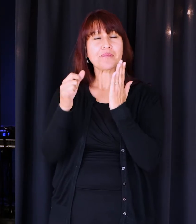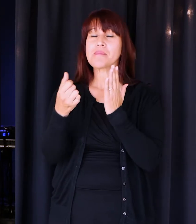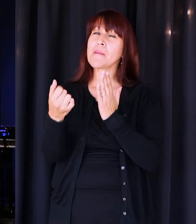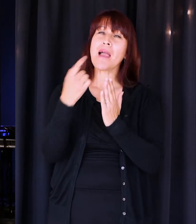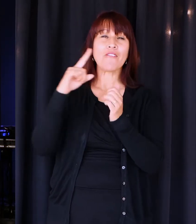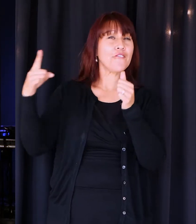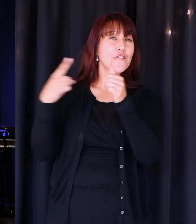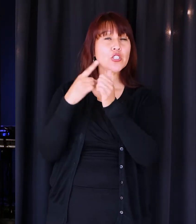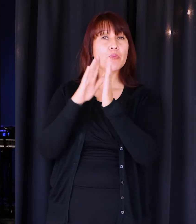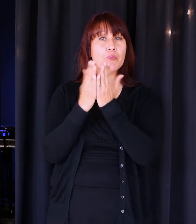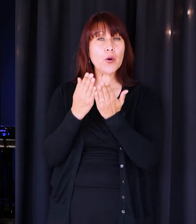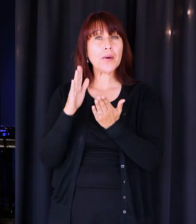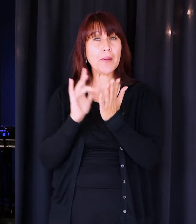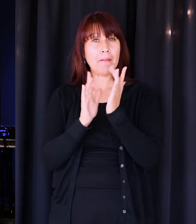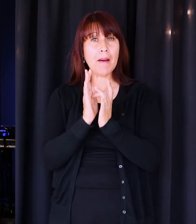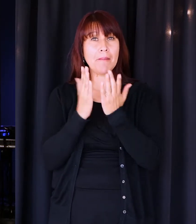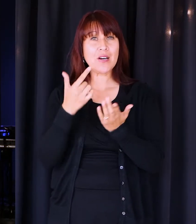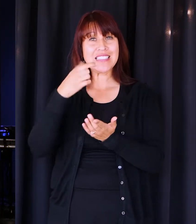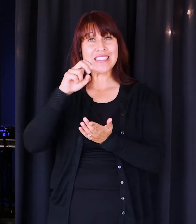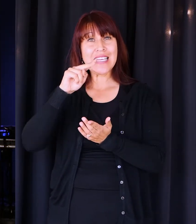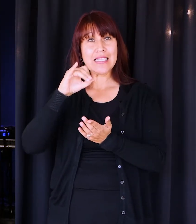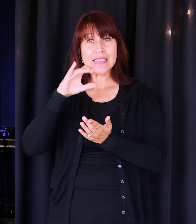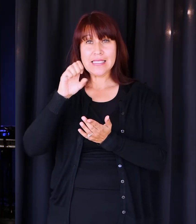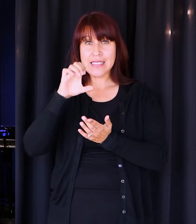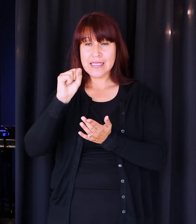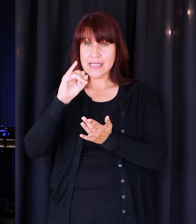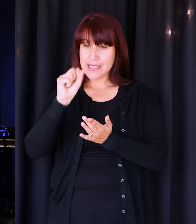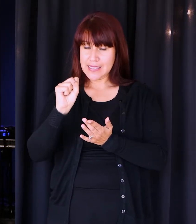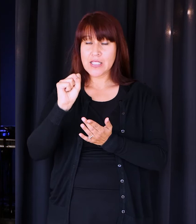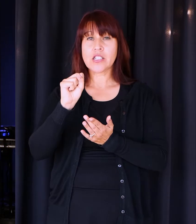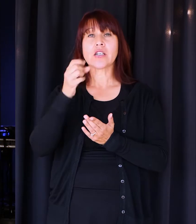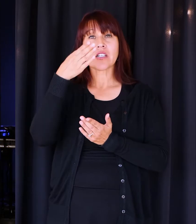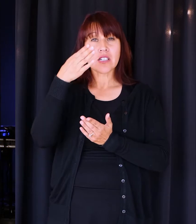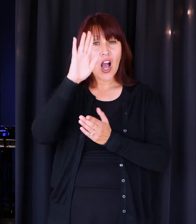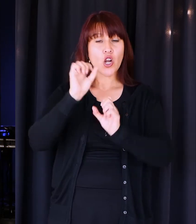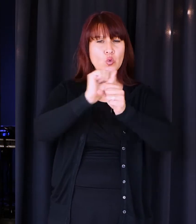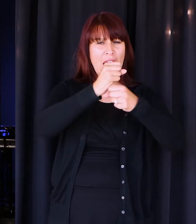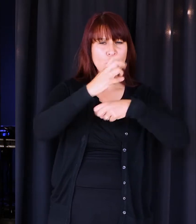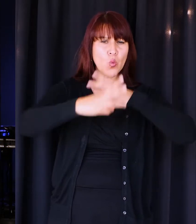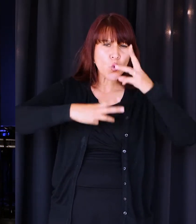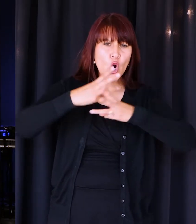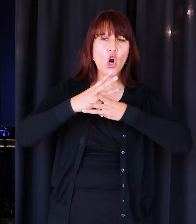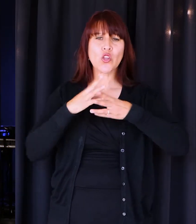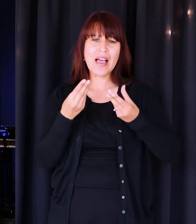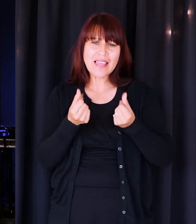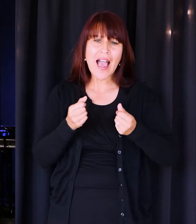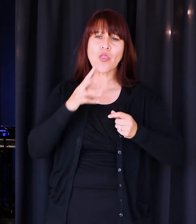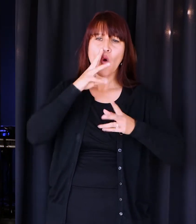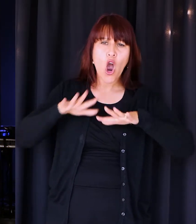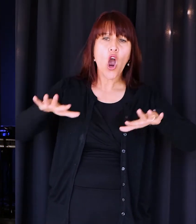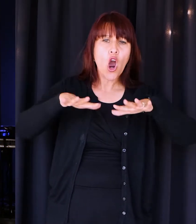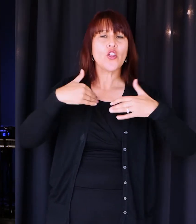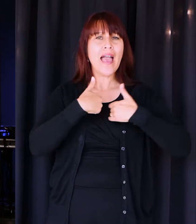first book of the Bible, if we go back to Genesis, God is creating the world. He's creating the land and the water and the